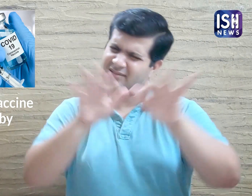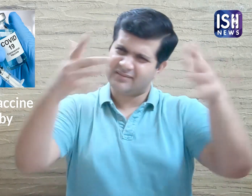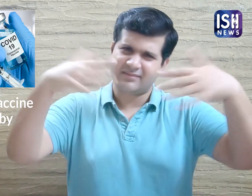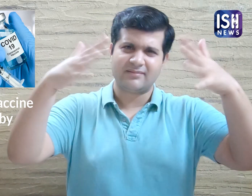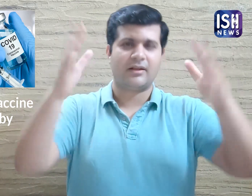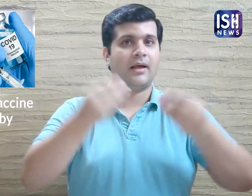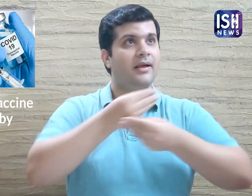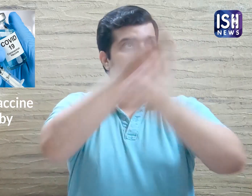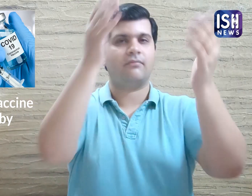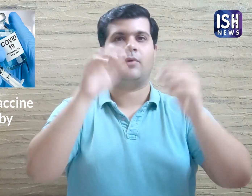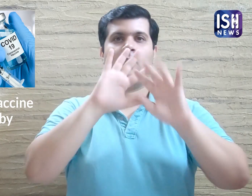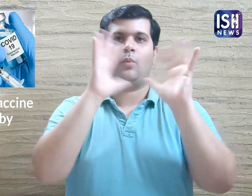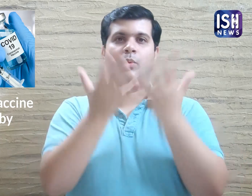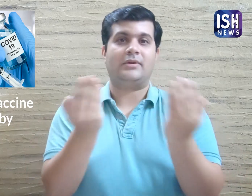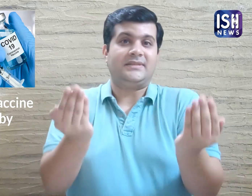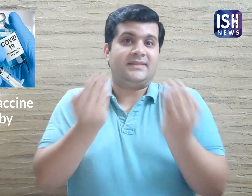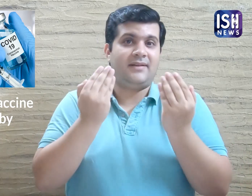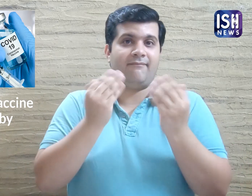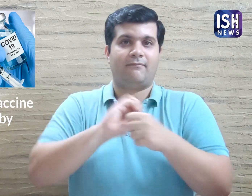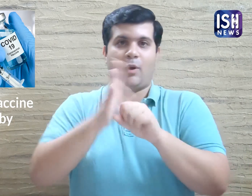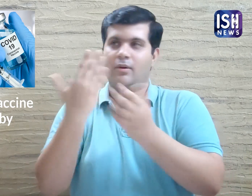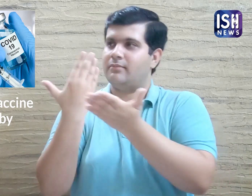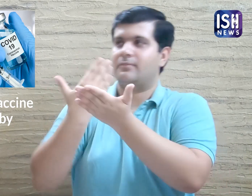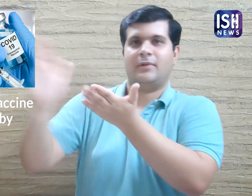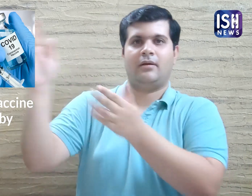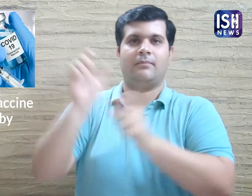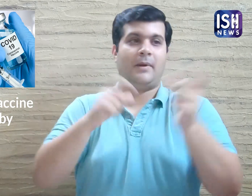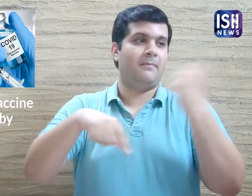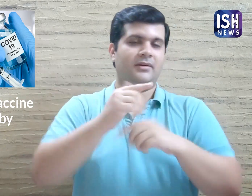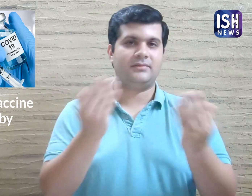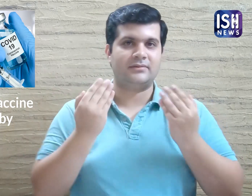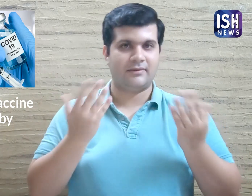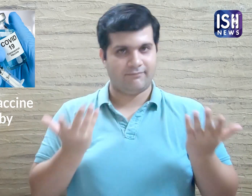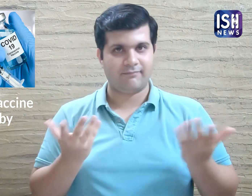This will help to create many doses and save humans all over the world from COVID-19.